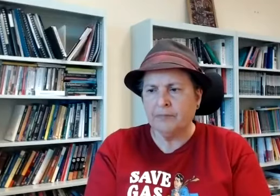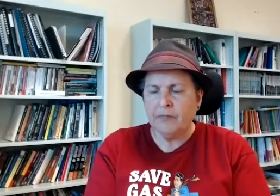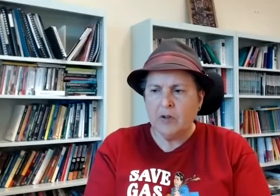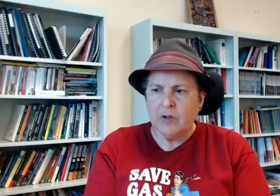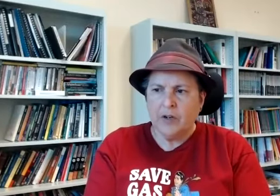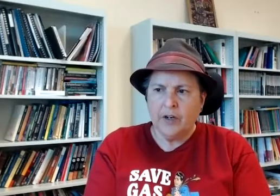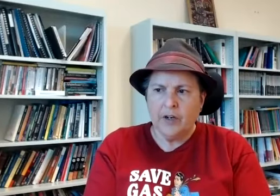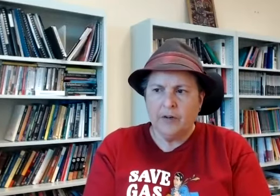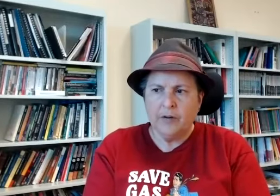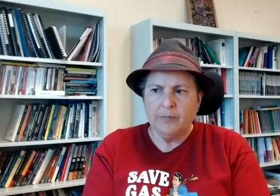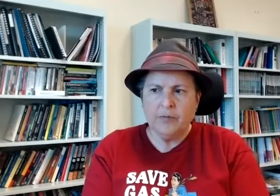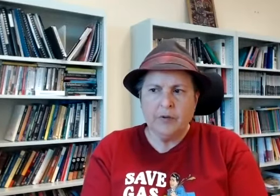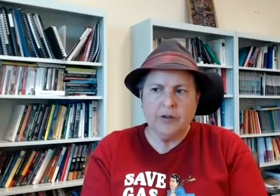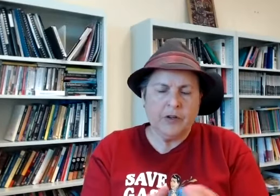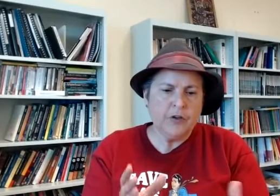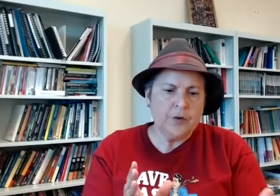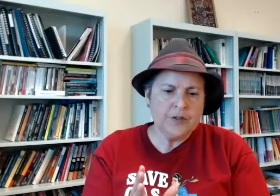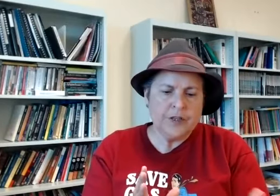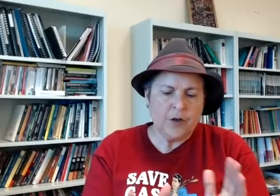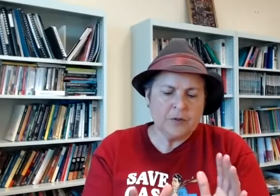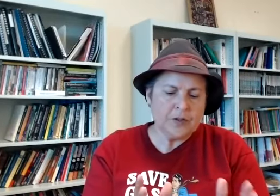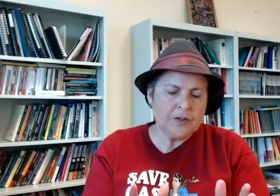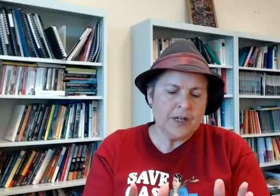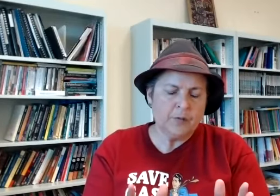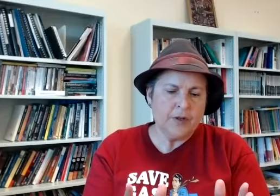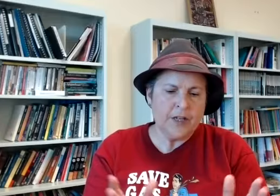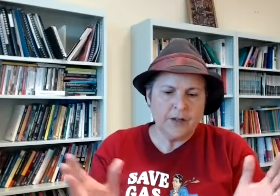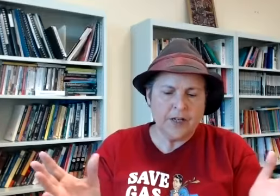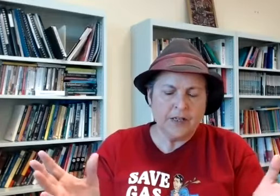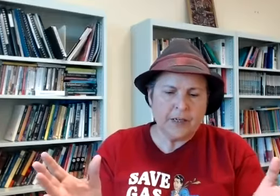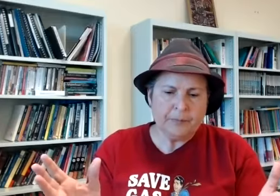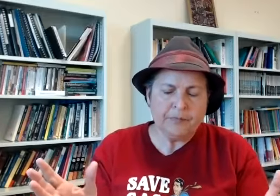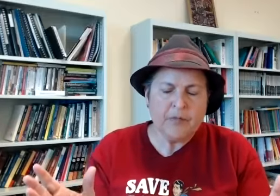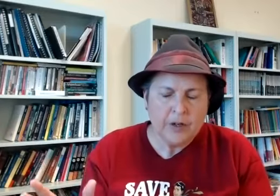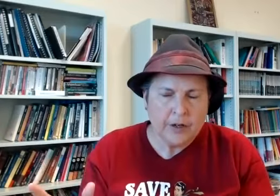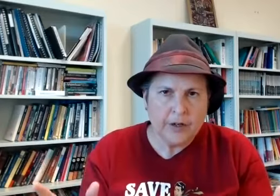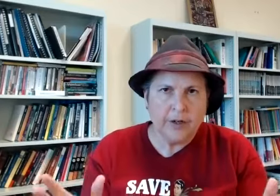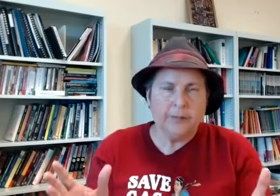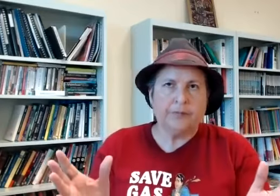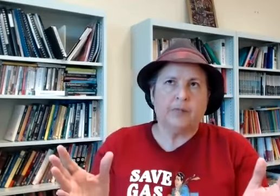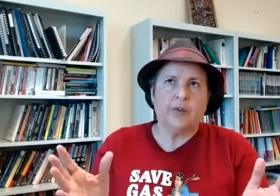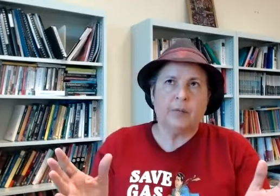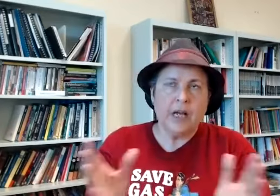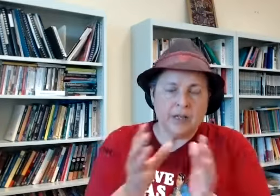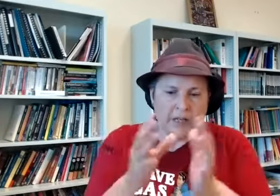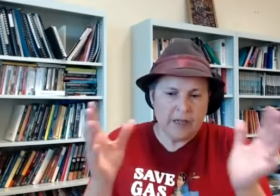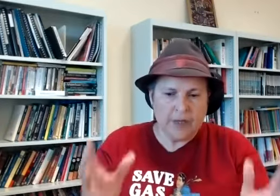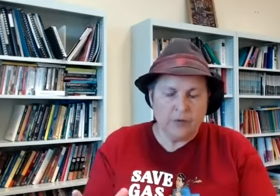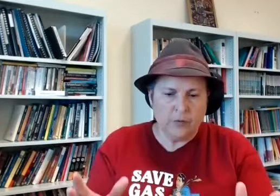uh the university that i'm associated with had a had a um um a marketing campaign on the